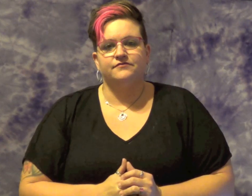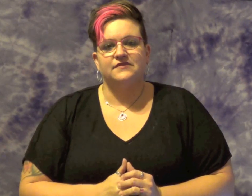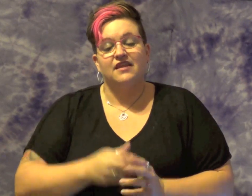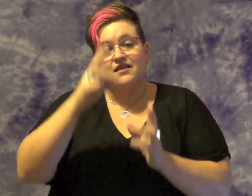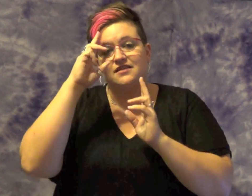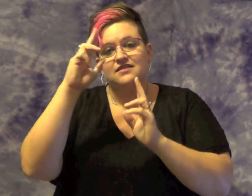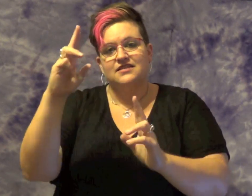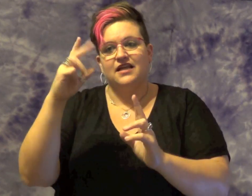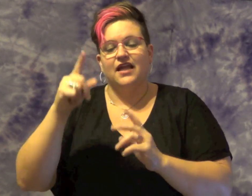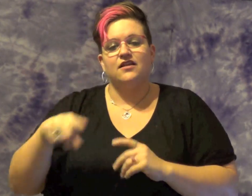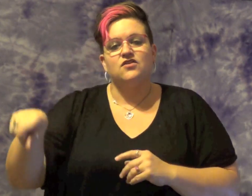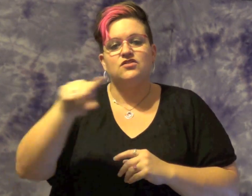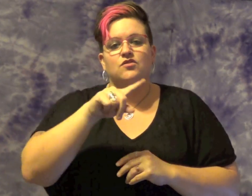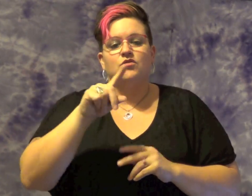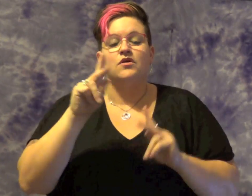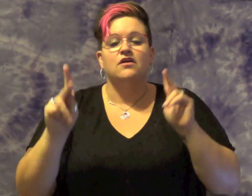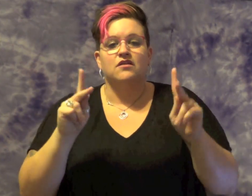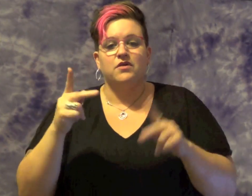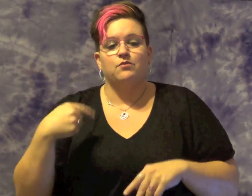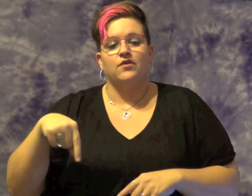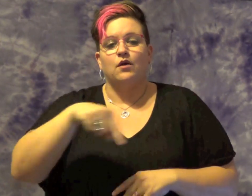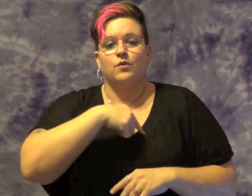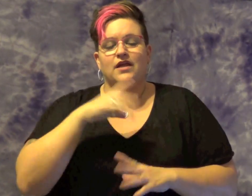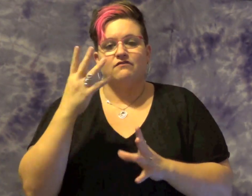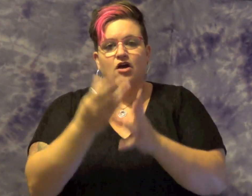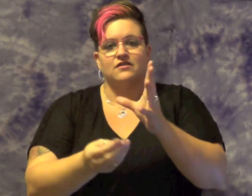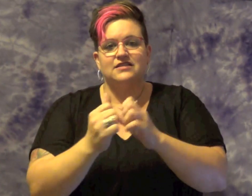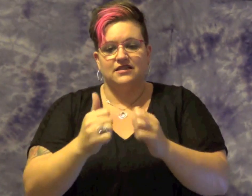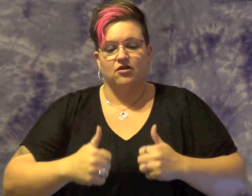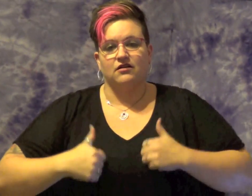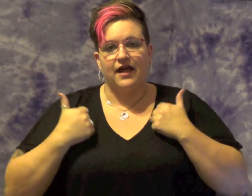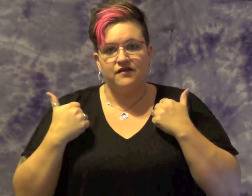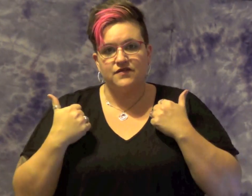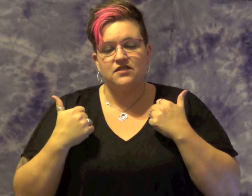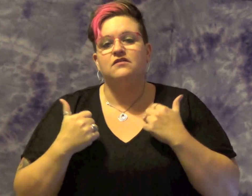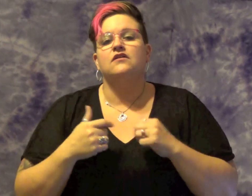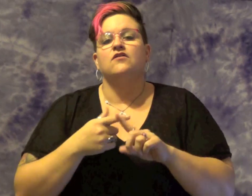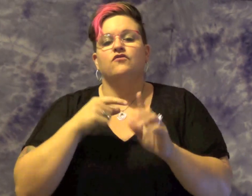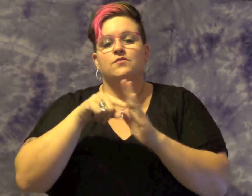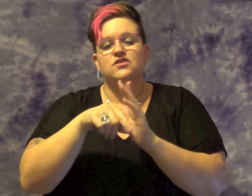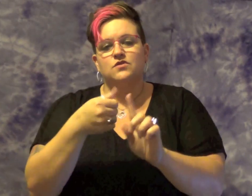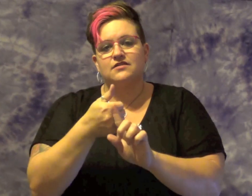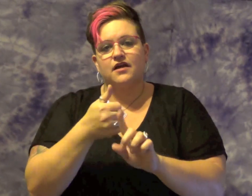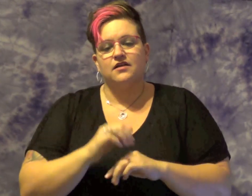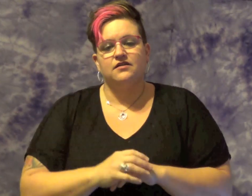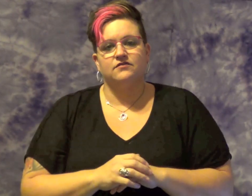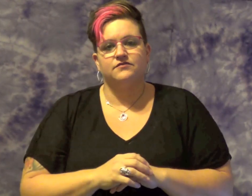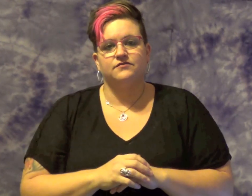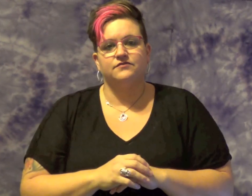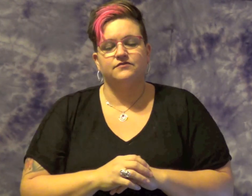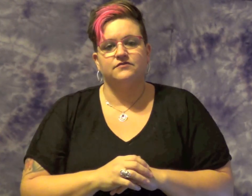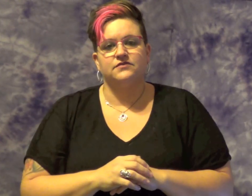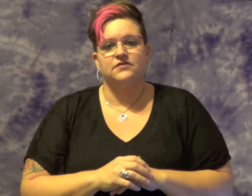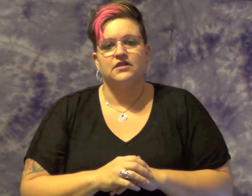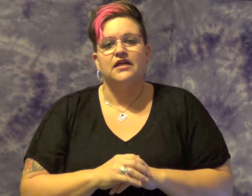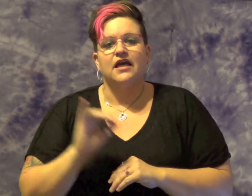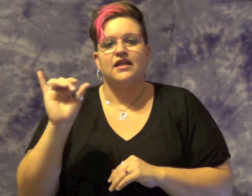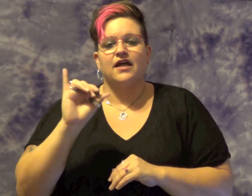This is dedicated to people that we have lost in our lives from suicide, and I